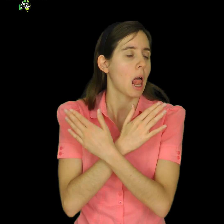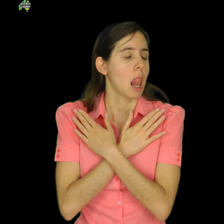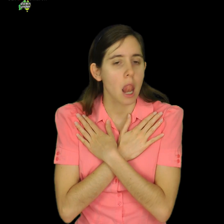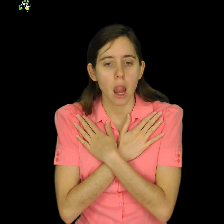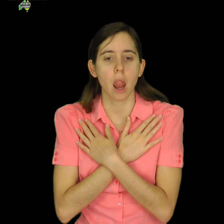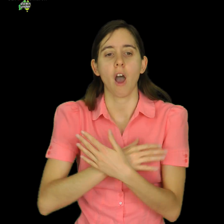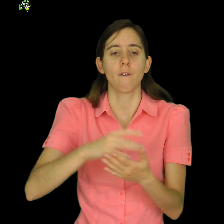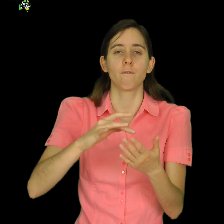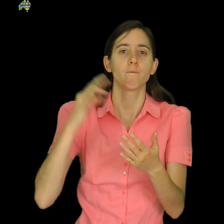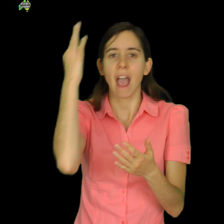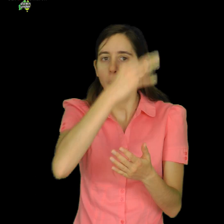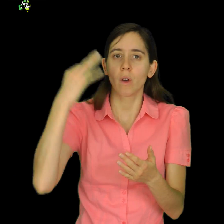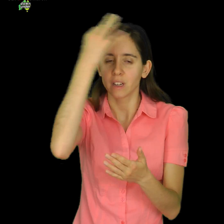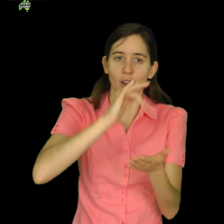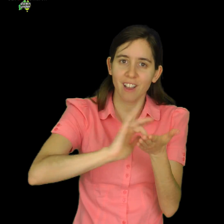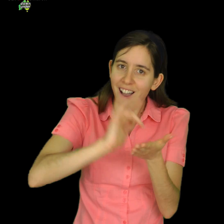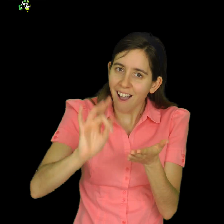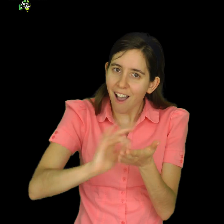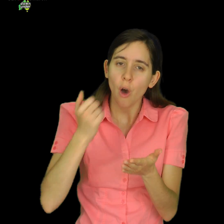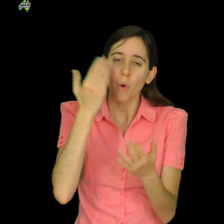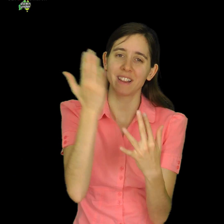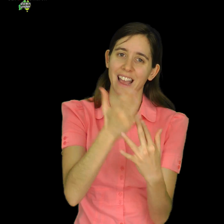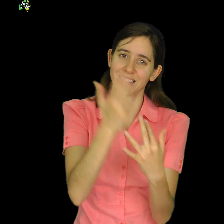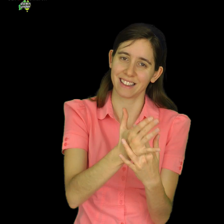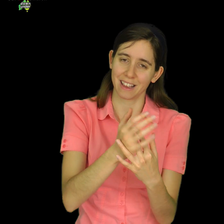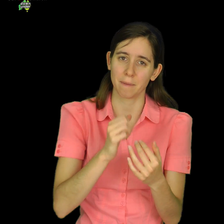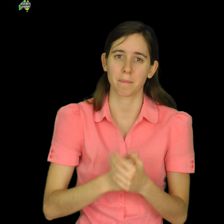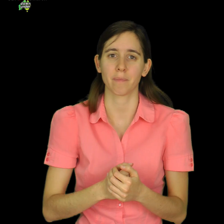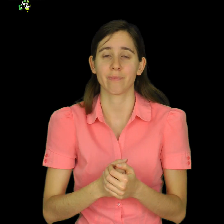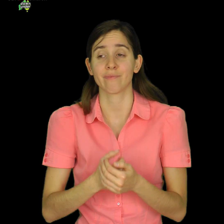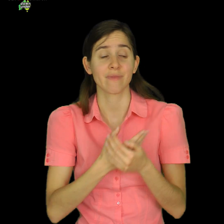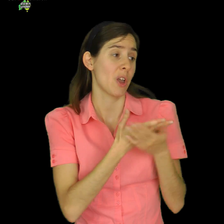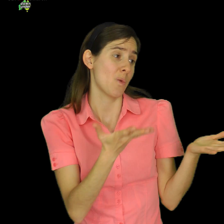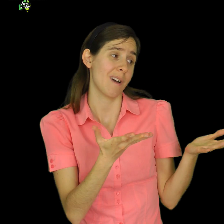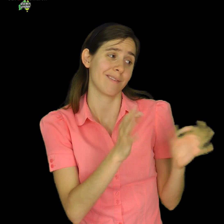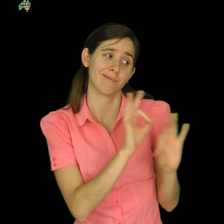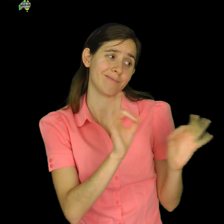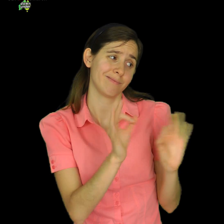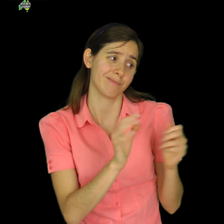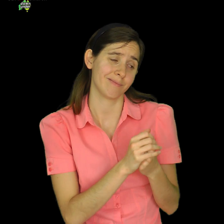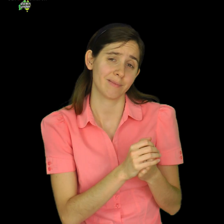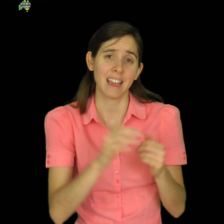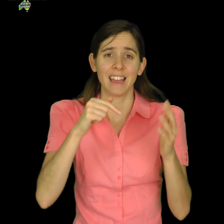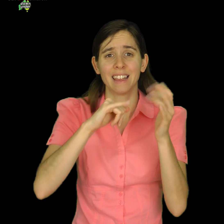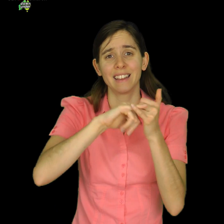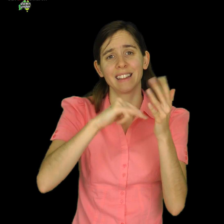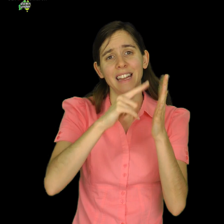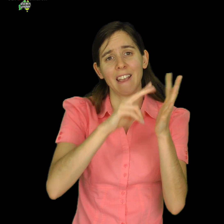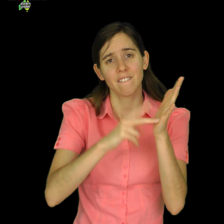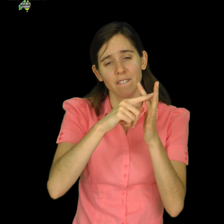access to the latest tech devices. Well, not exactly. Steve Jobs explained in the interview that his children